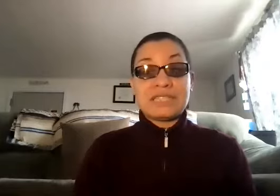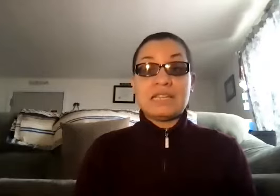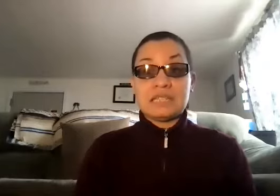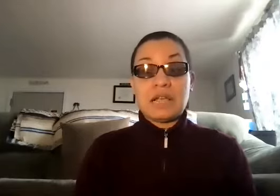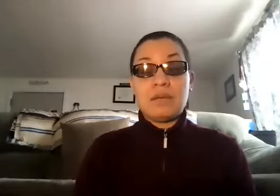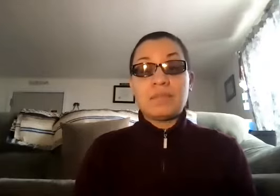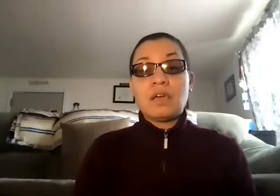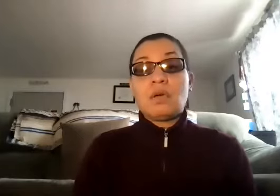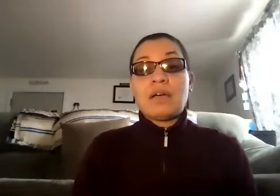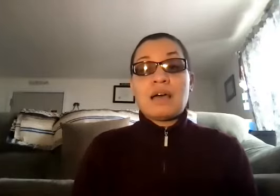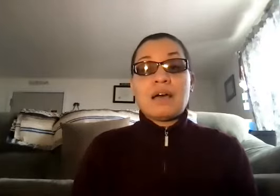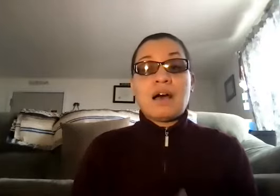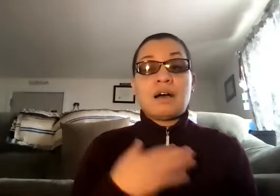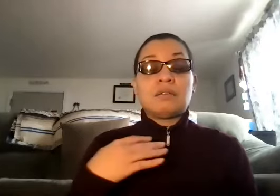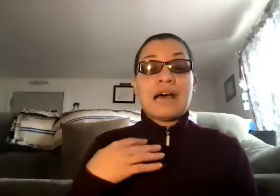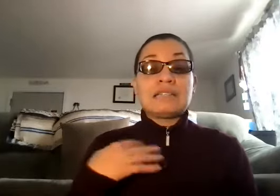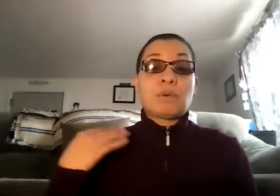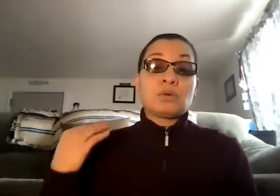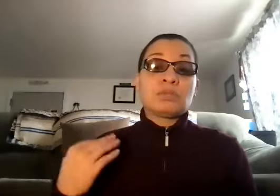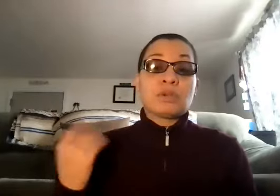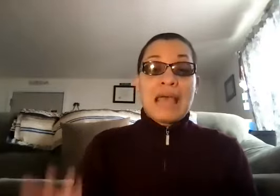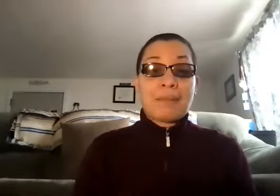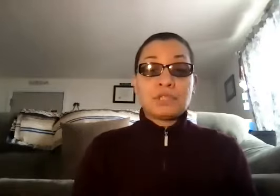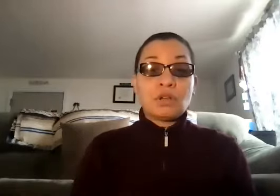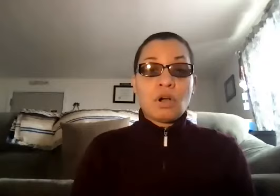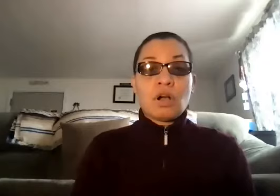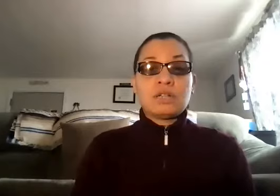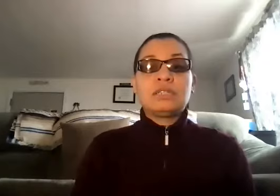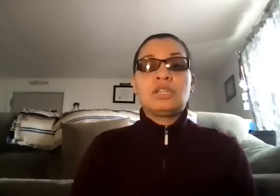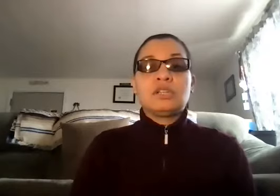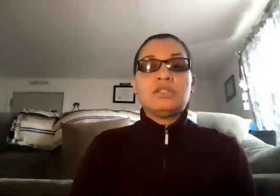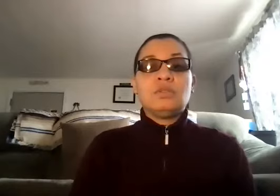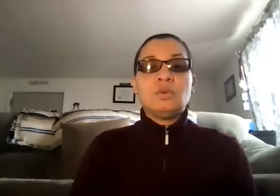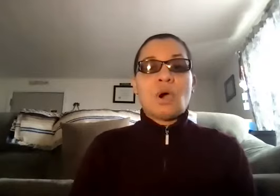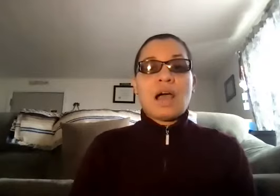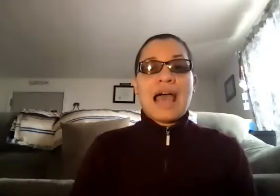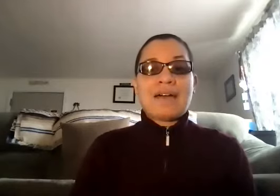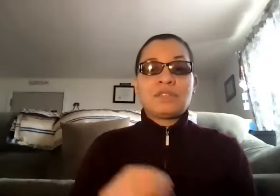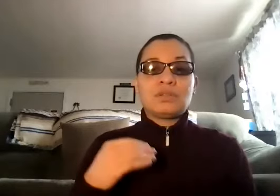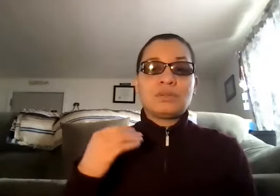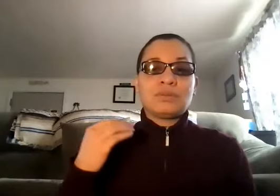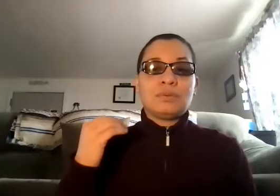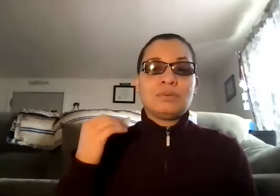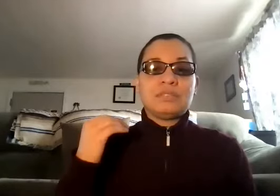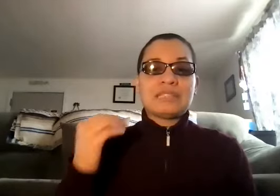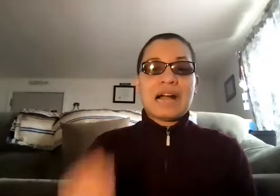stay the same. As opposed to Caption call, you have to sign